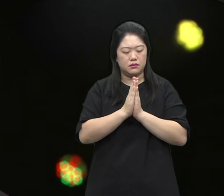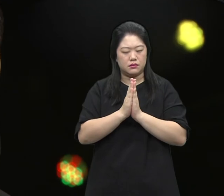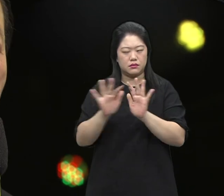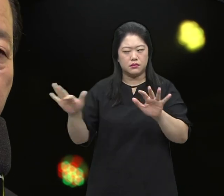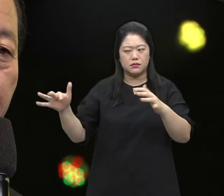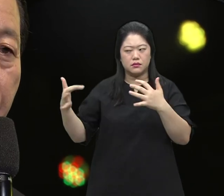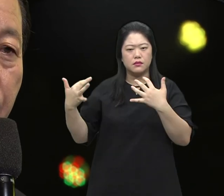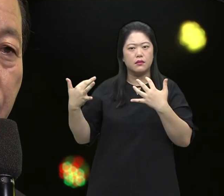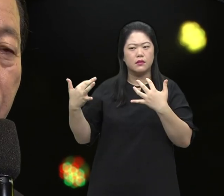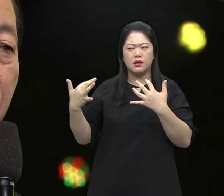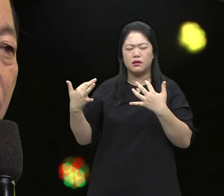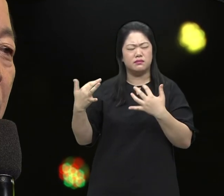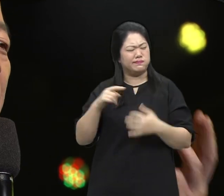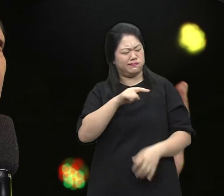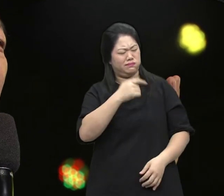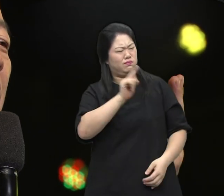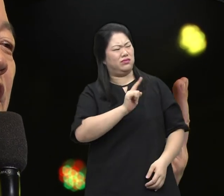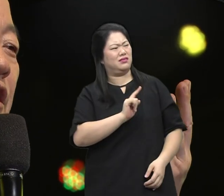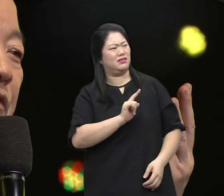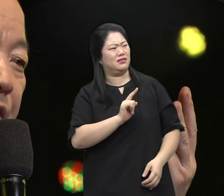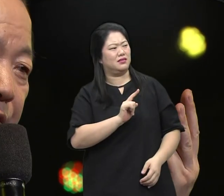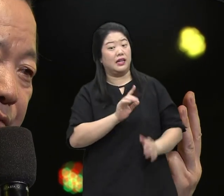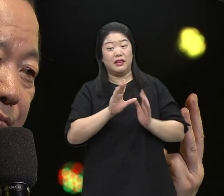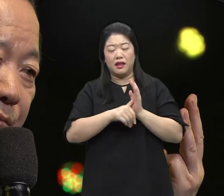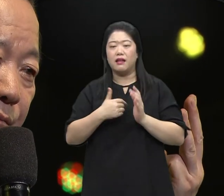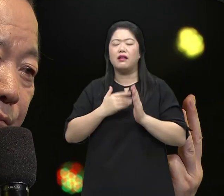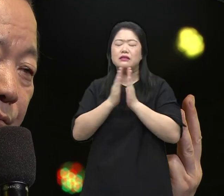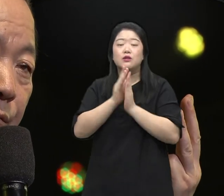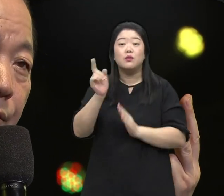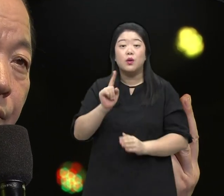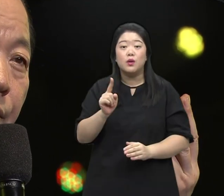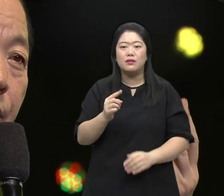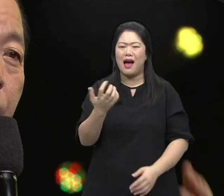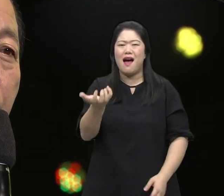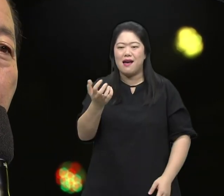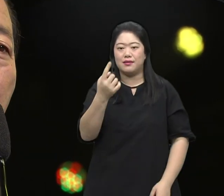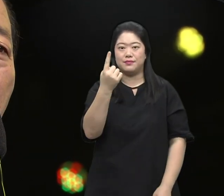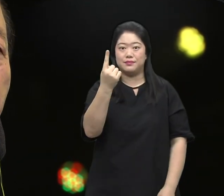What did I pray about? I prayed those three things God,